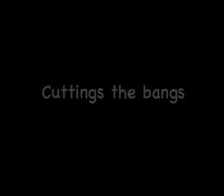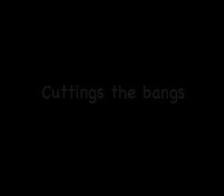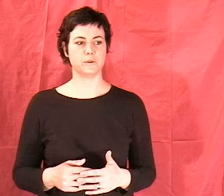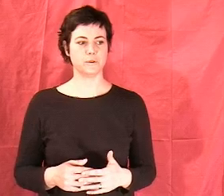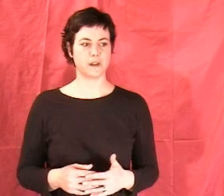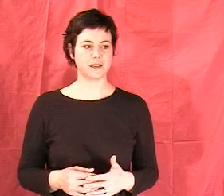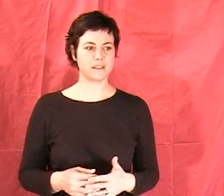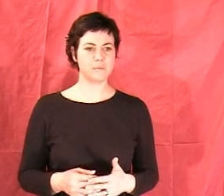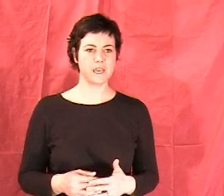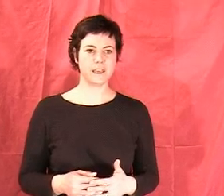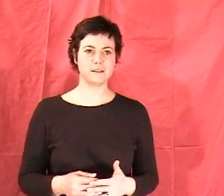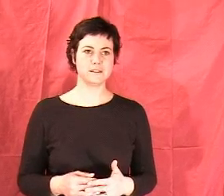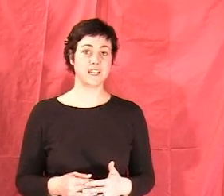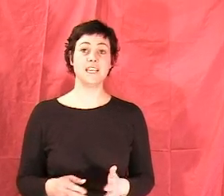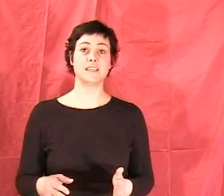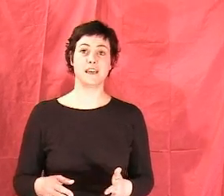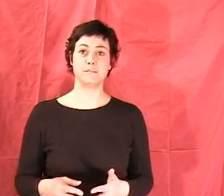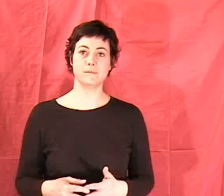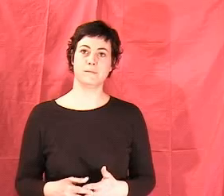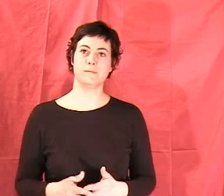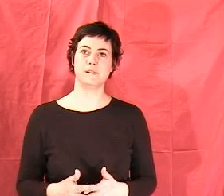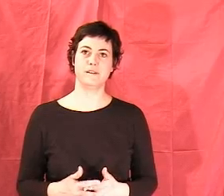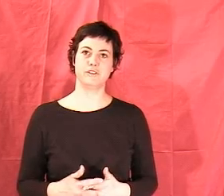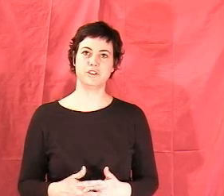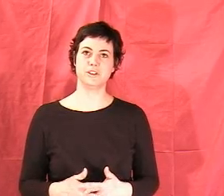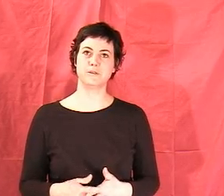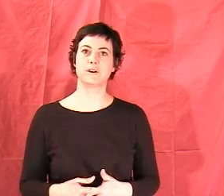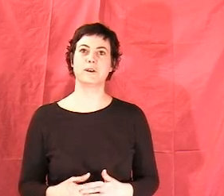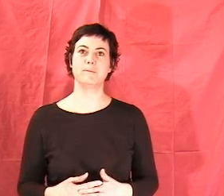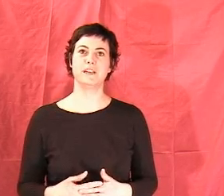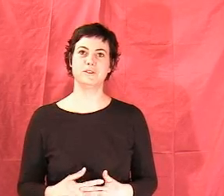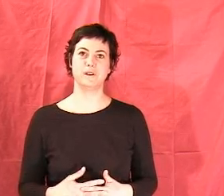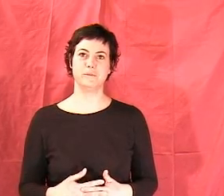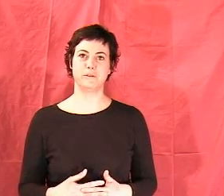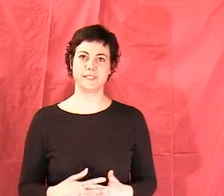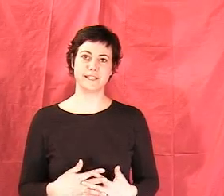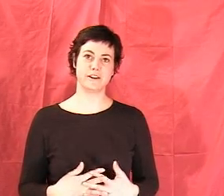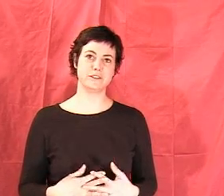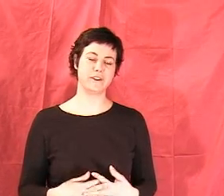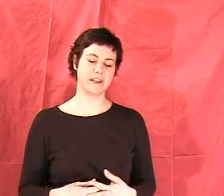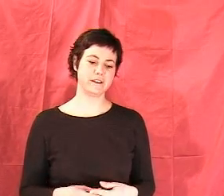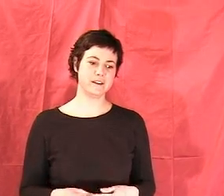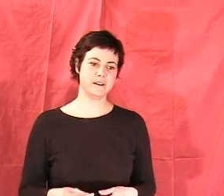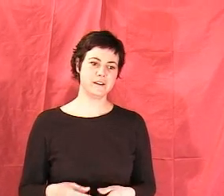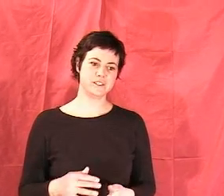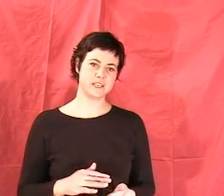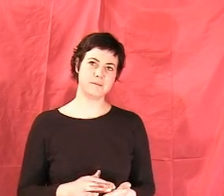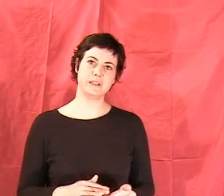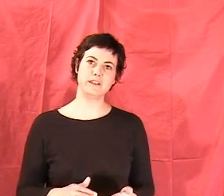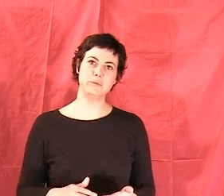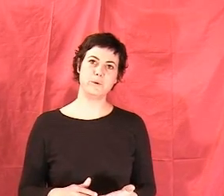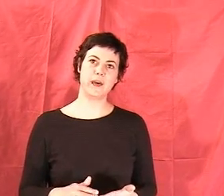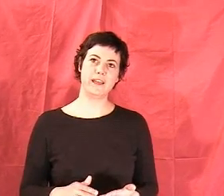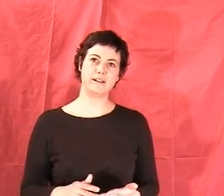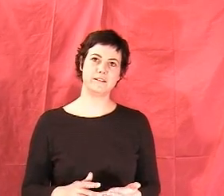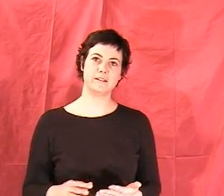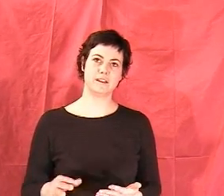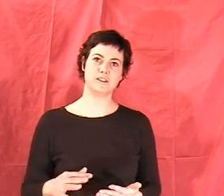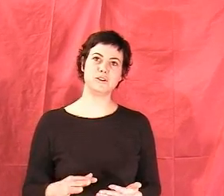When you want to cut the bangs, any time. If you're just doing a quick bang trim and the rest there is fine. Just get him a little bit wet, not too